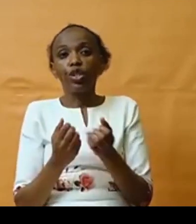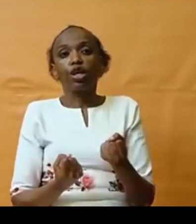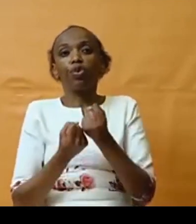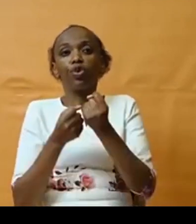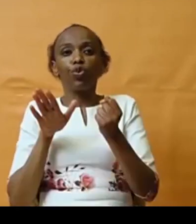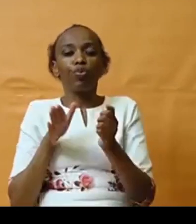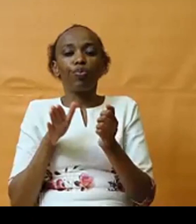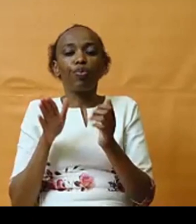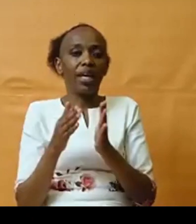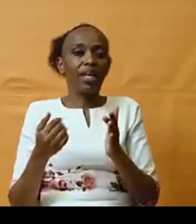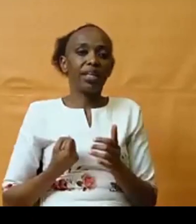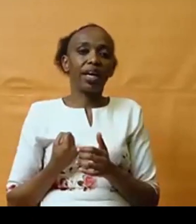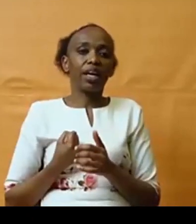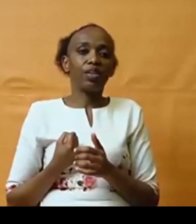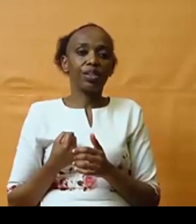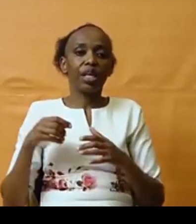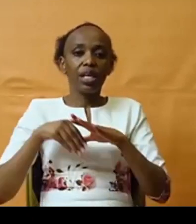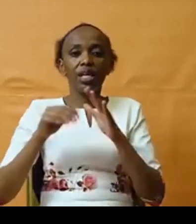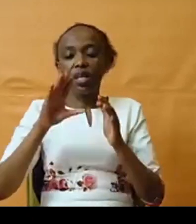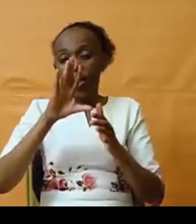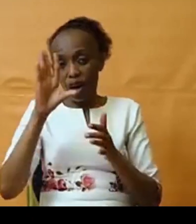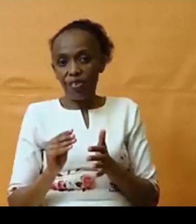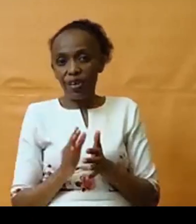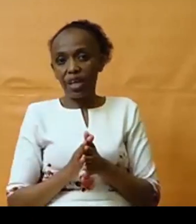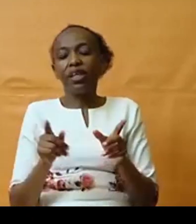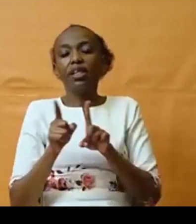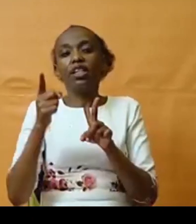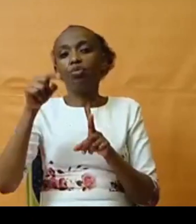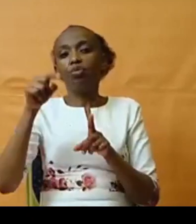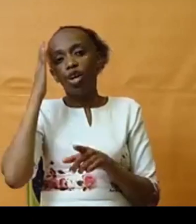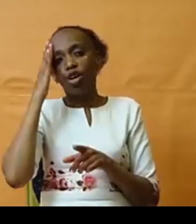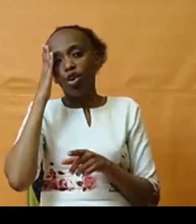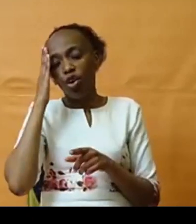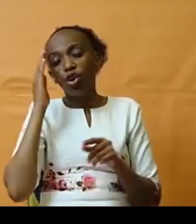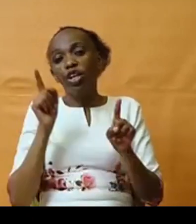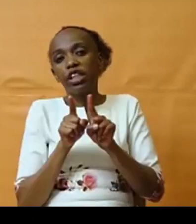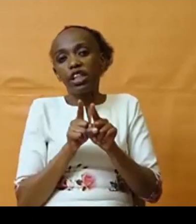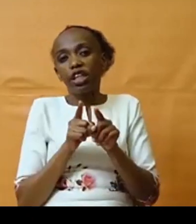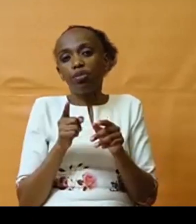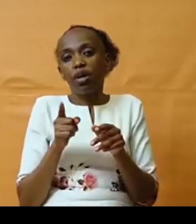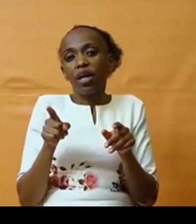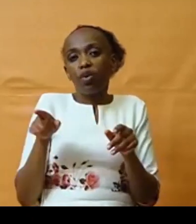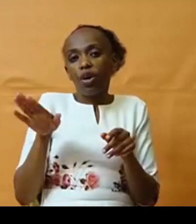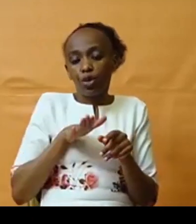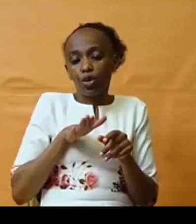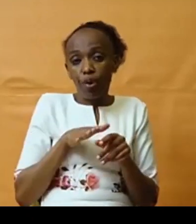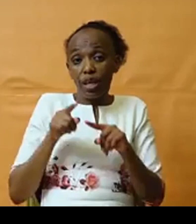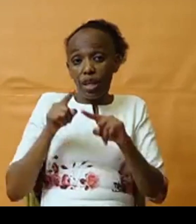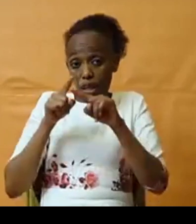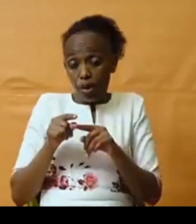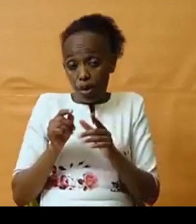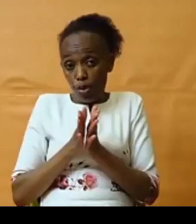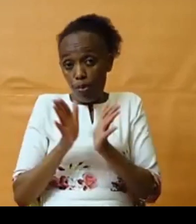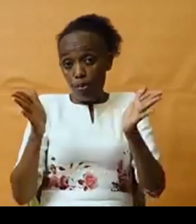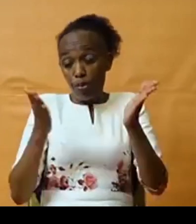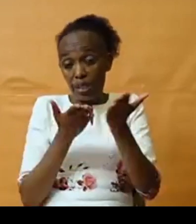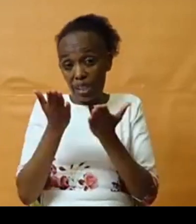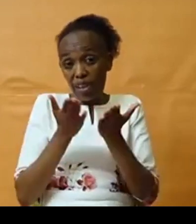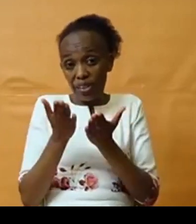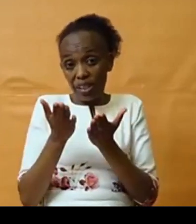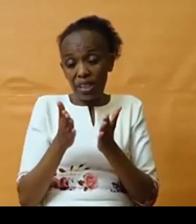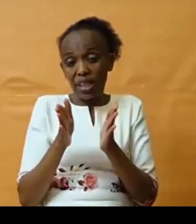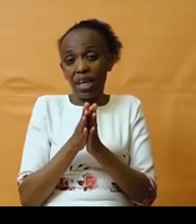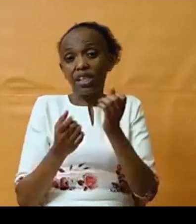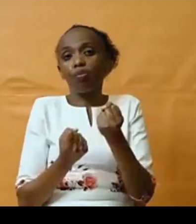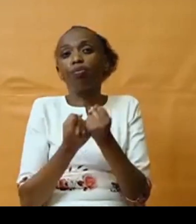on the continent. And we know that women rely on public services and support due